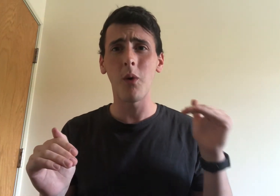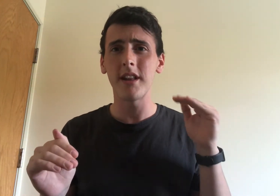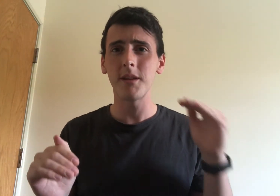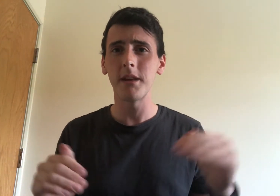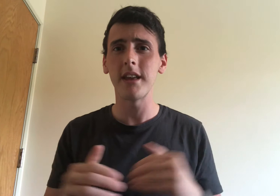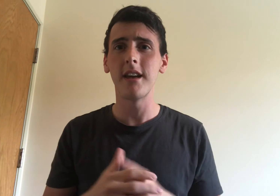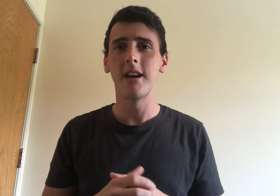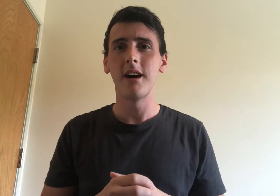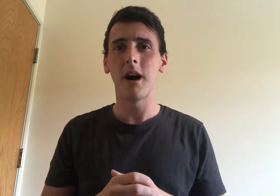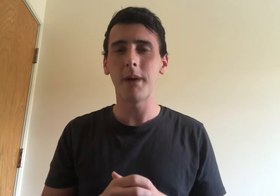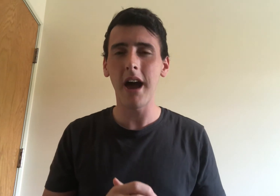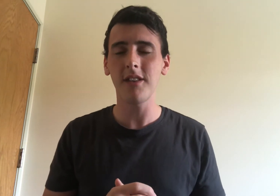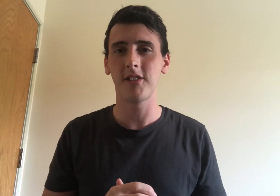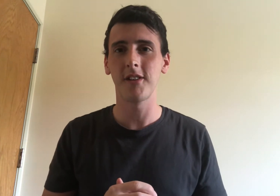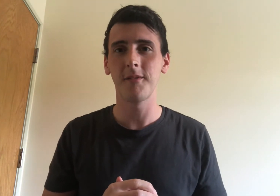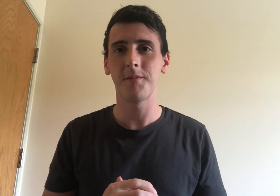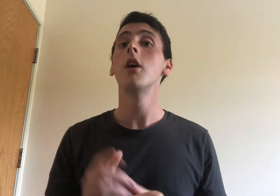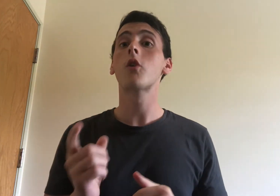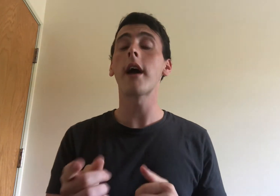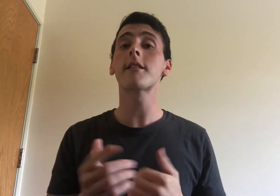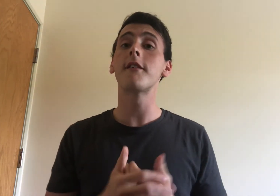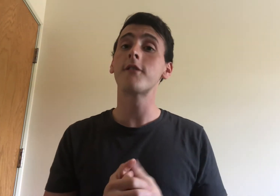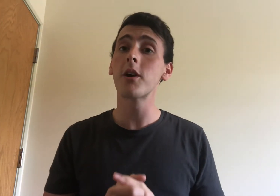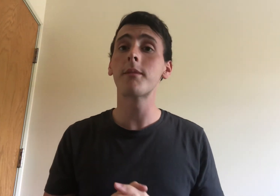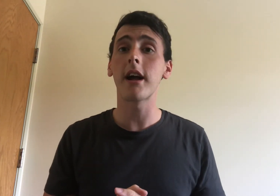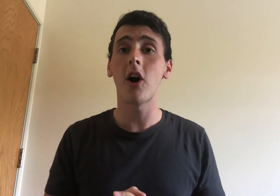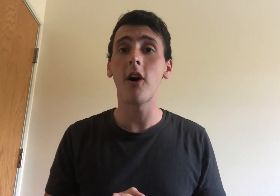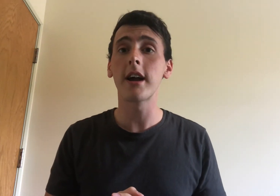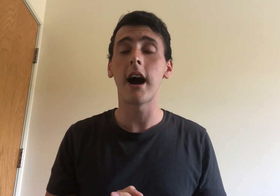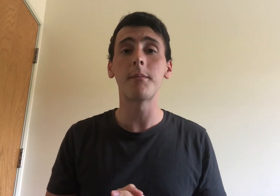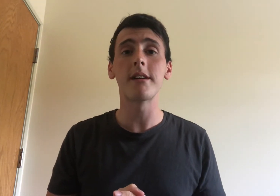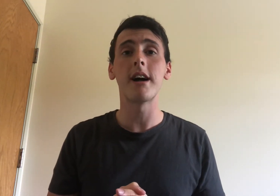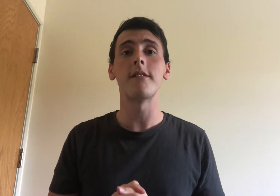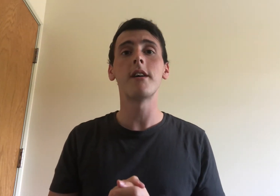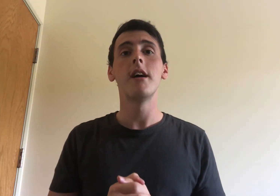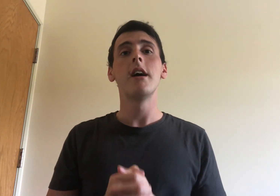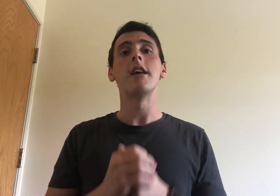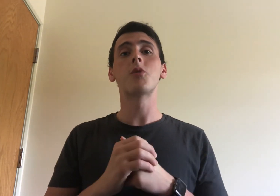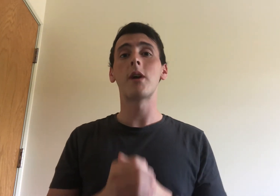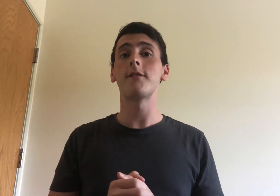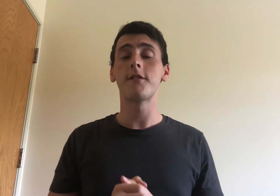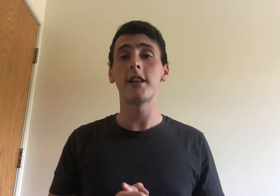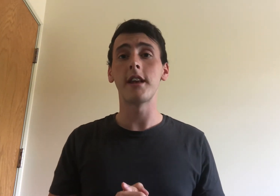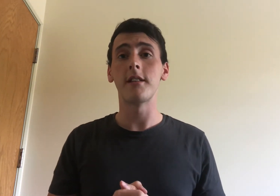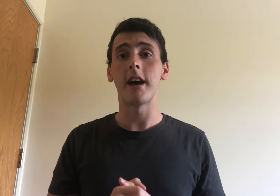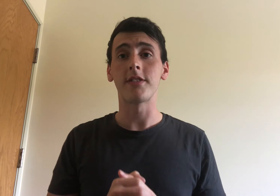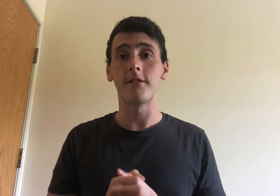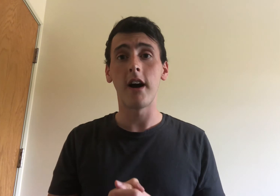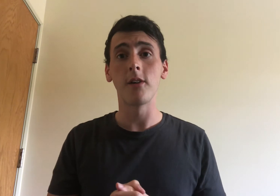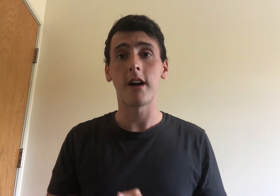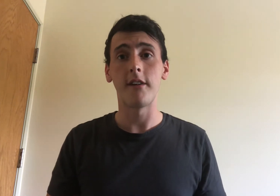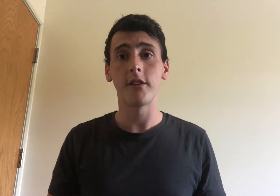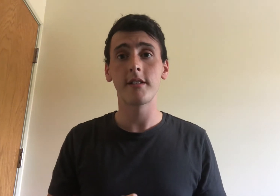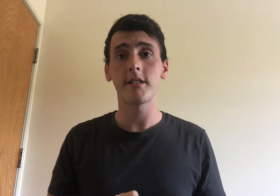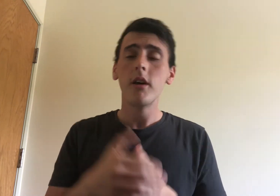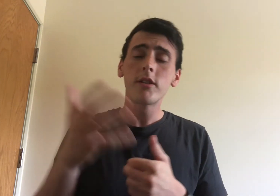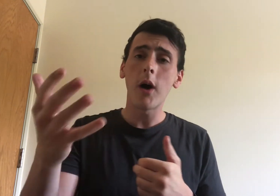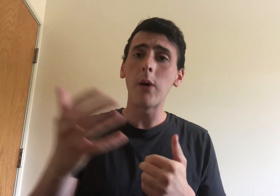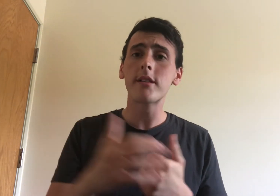wanted to be a pastor. Christ affirmed that calling on my life in 2015 at the FOLLOW conference. So I was